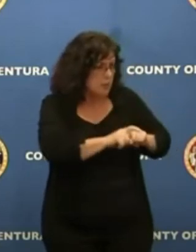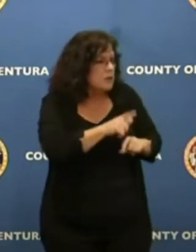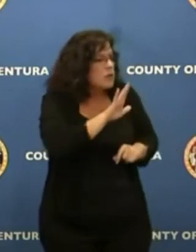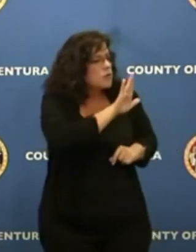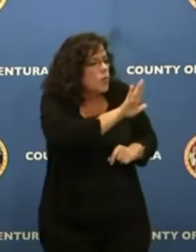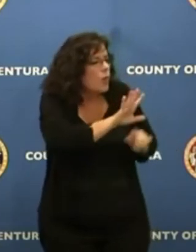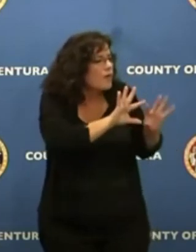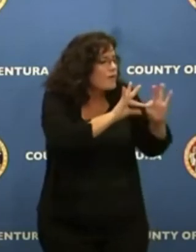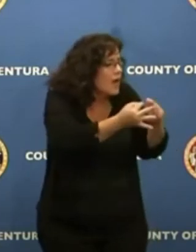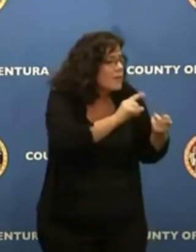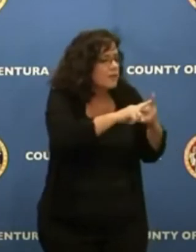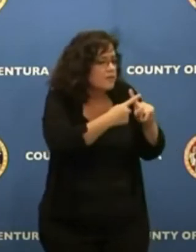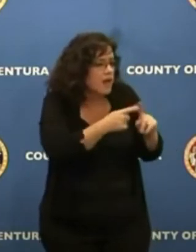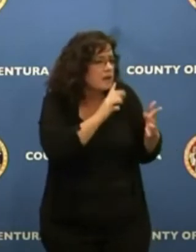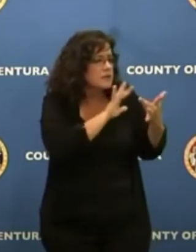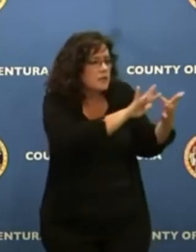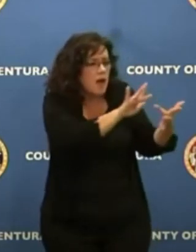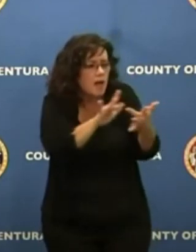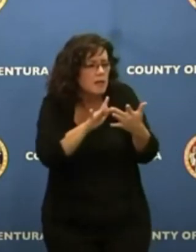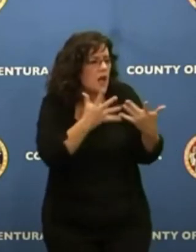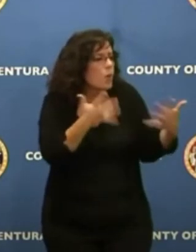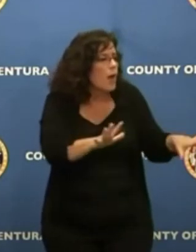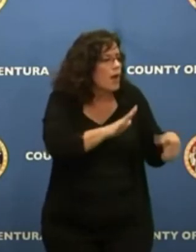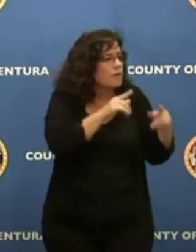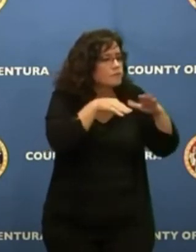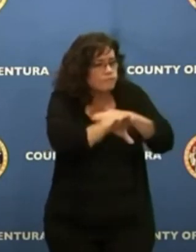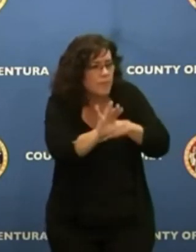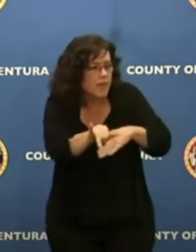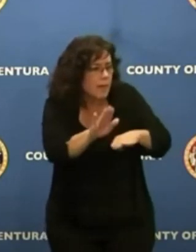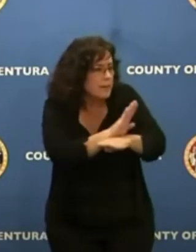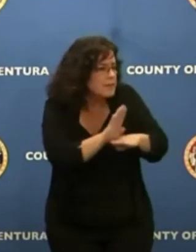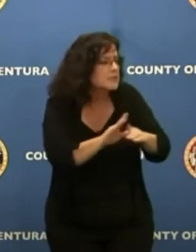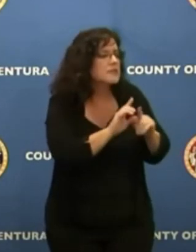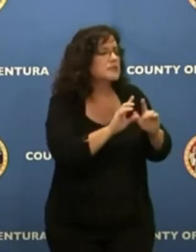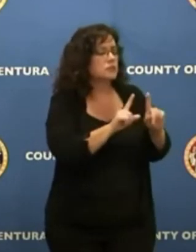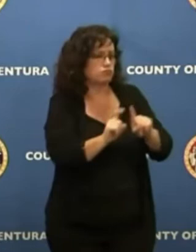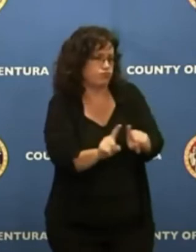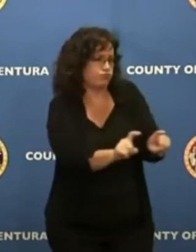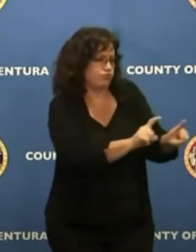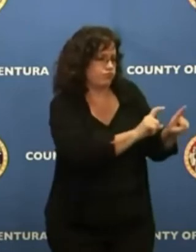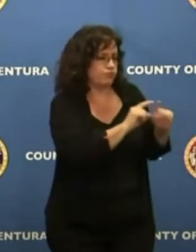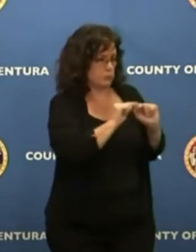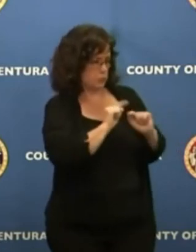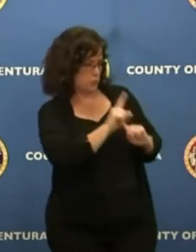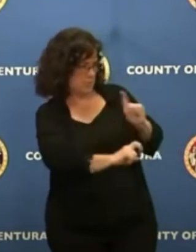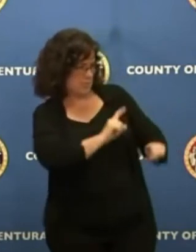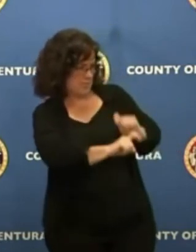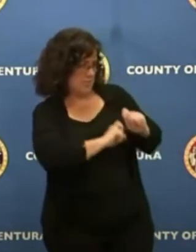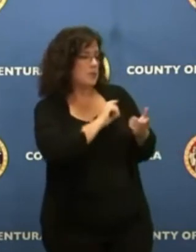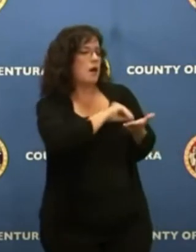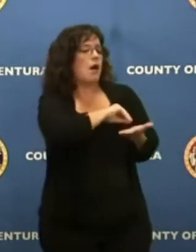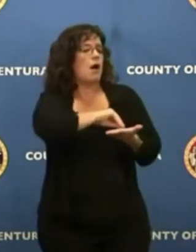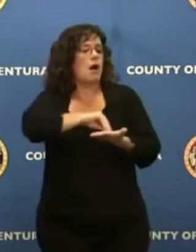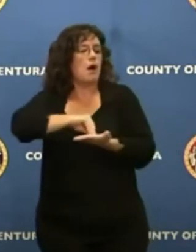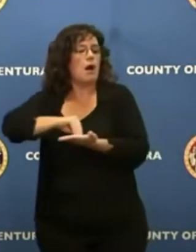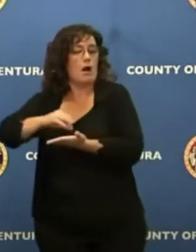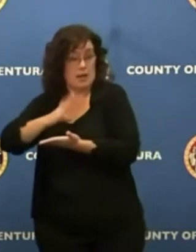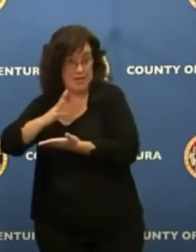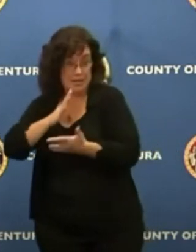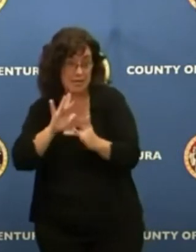Luckily, because you have been doing such a great job of cooperating and staying indoors,